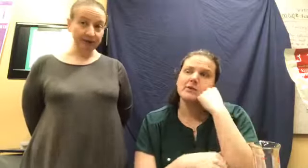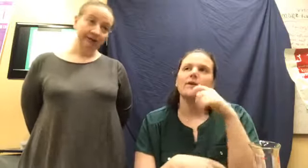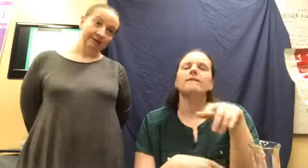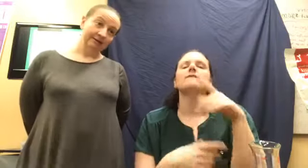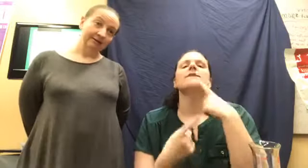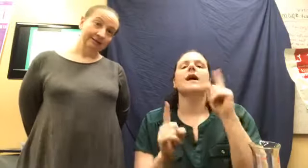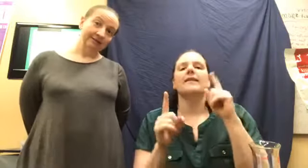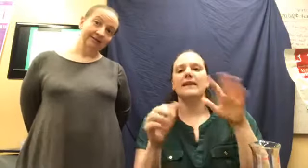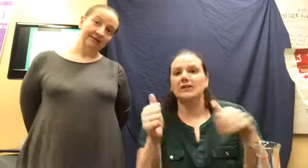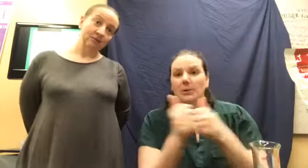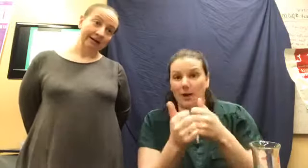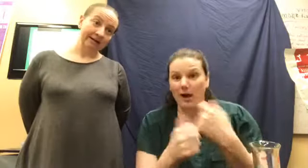you'll see us just waiting.